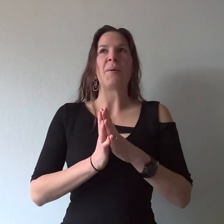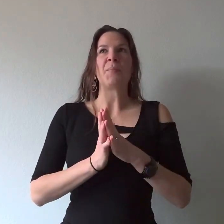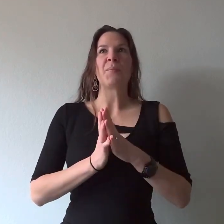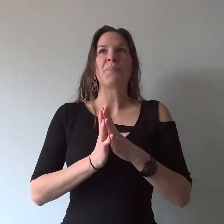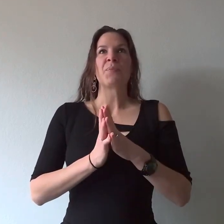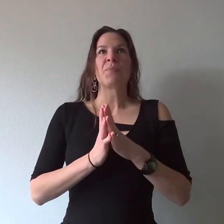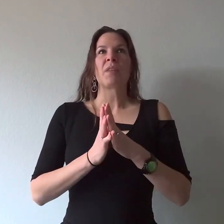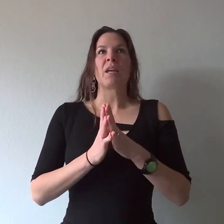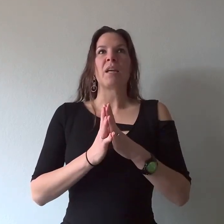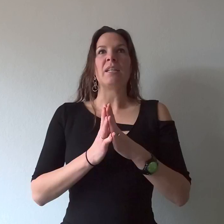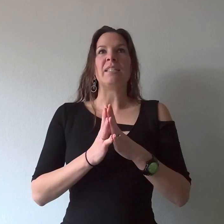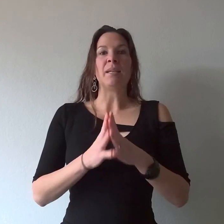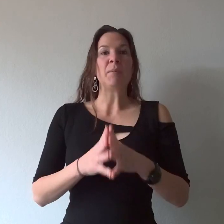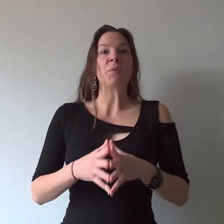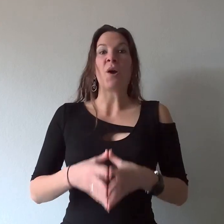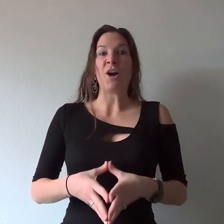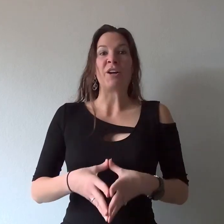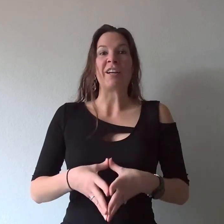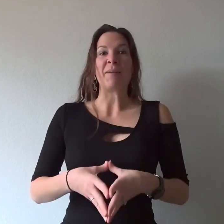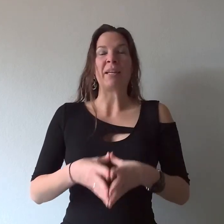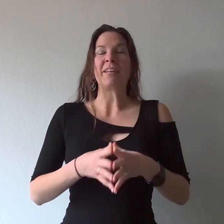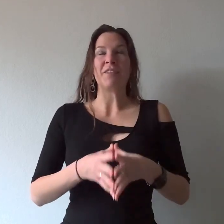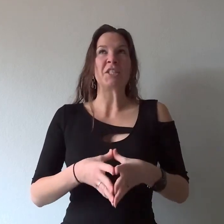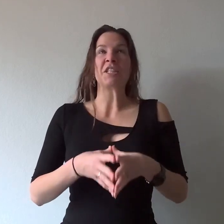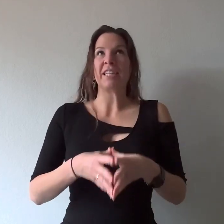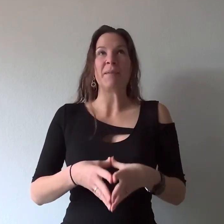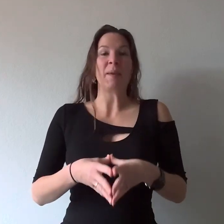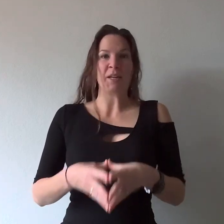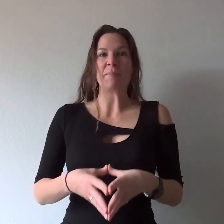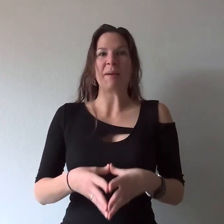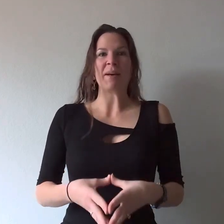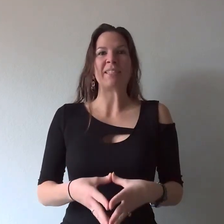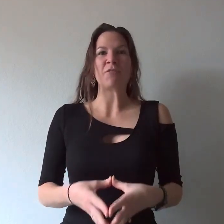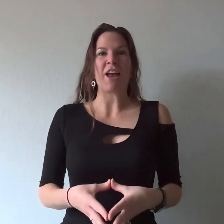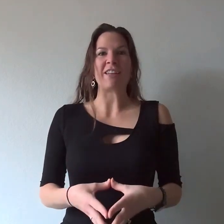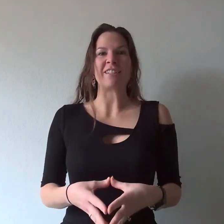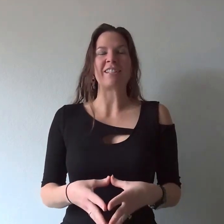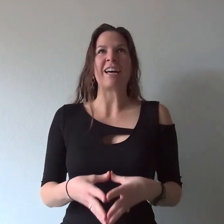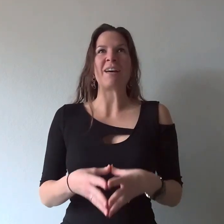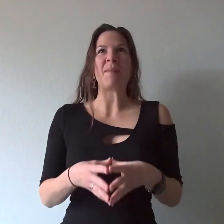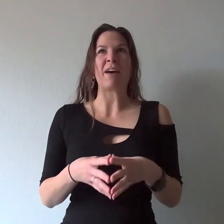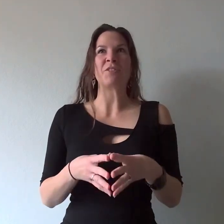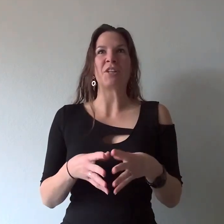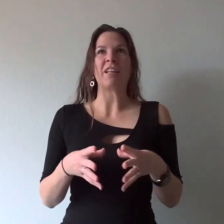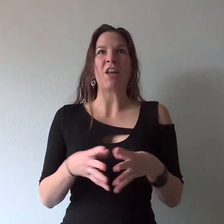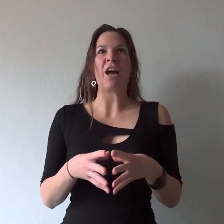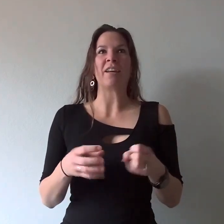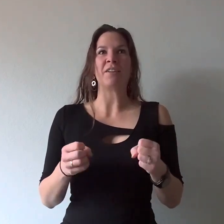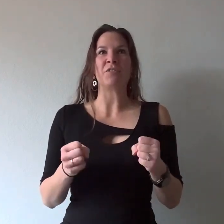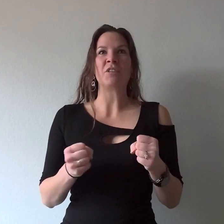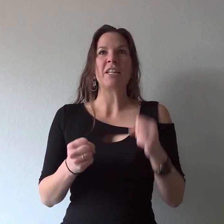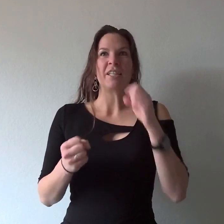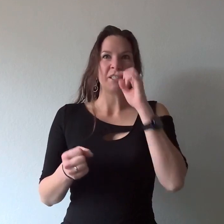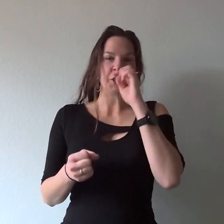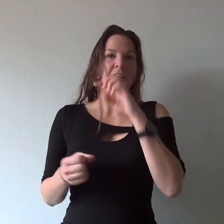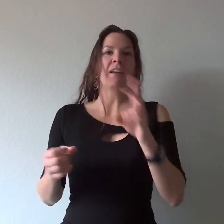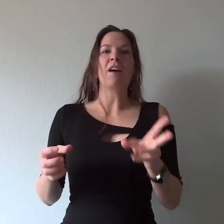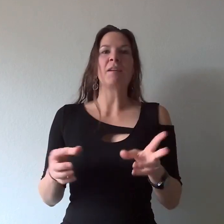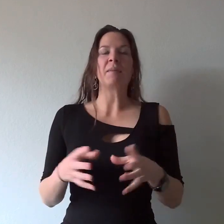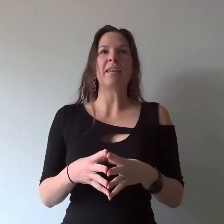did me wrong I mean eventually he married my best friend um after a lot of cheating on me